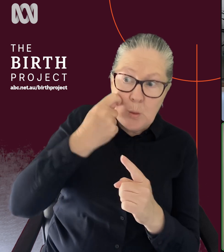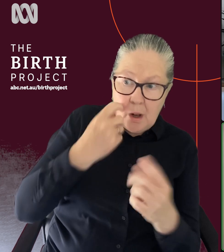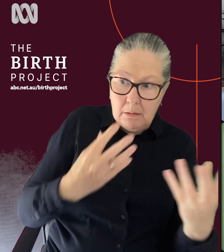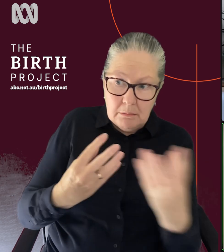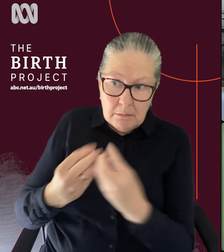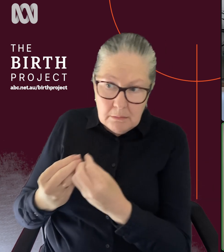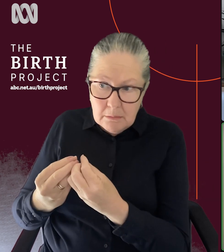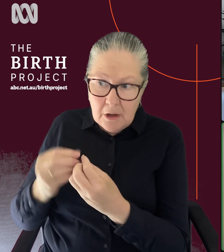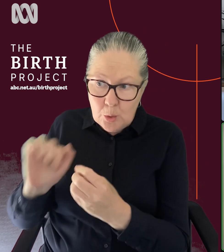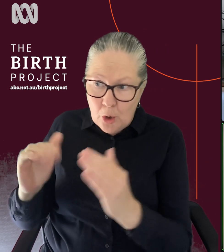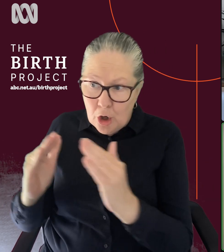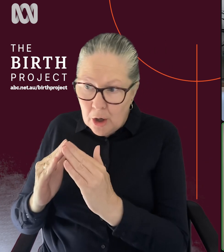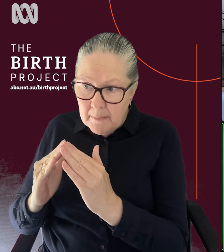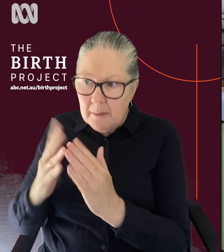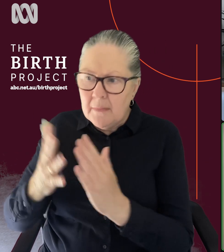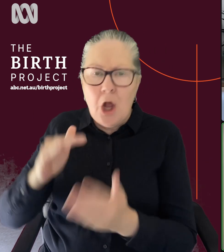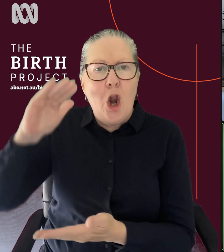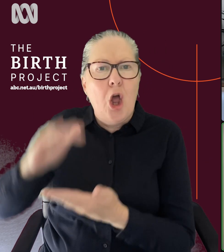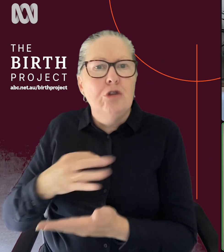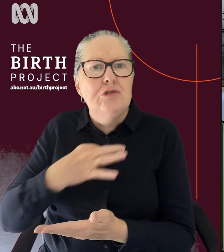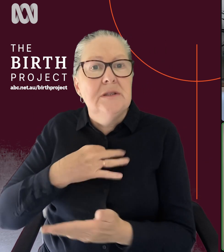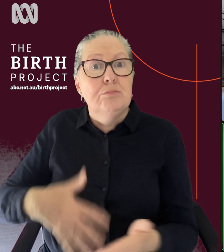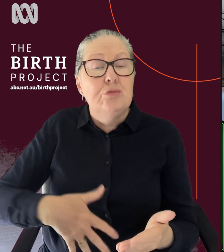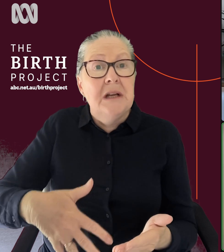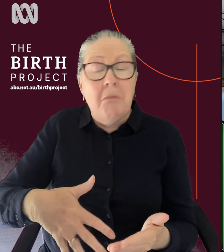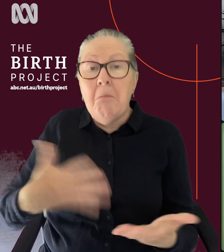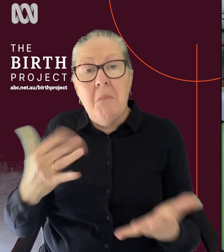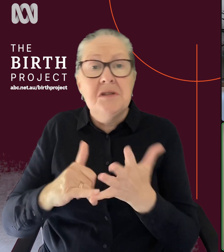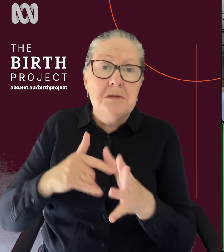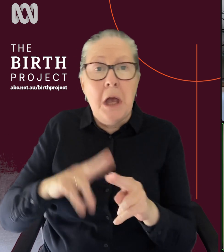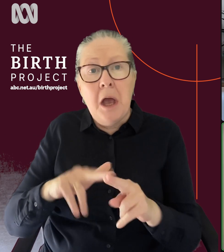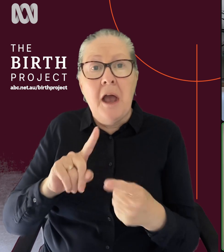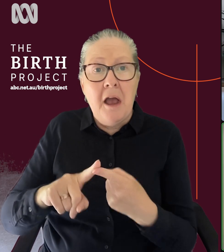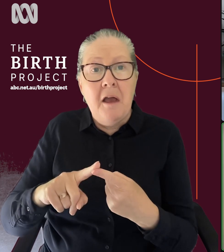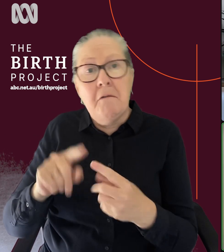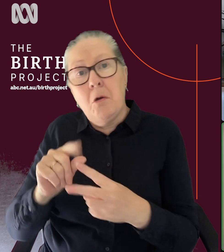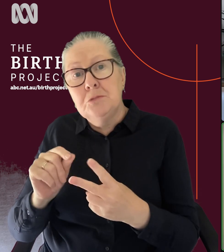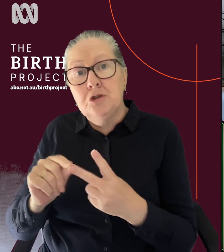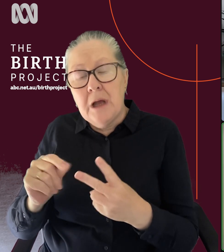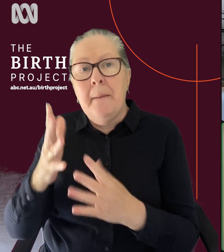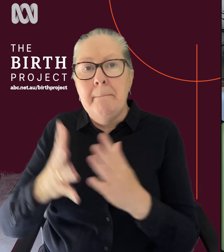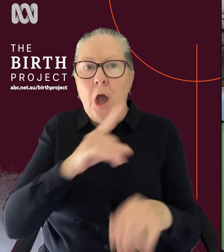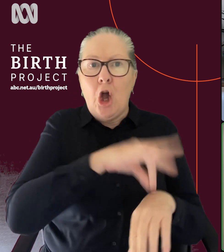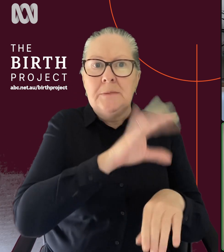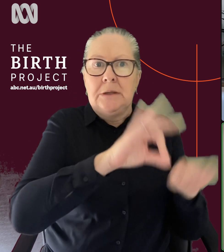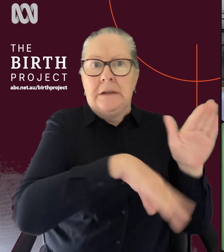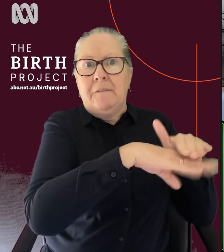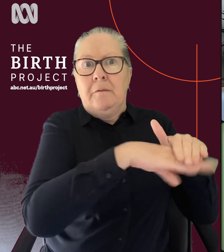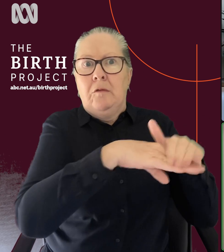that if you have a low risk pregnancy, that it's a very safe option. It's then taking pressure off the hospital systems. And so it's